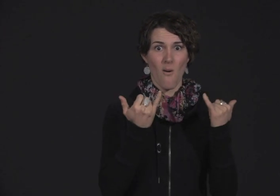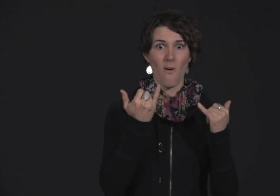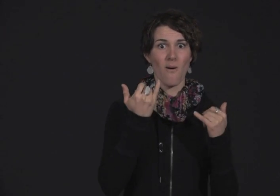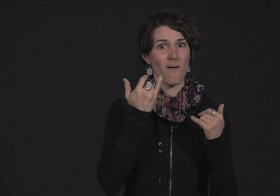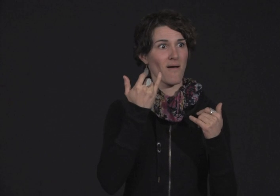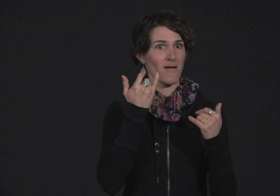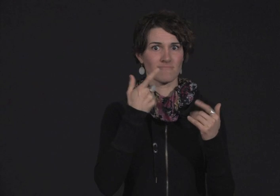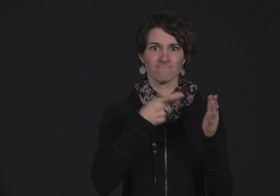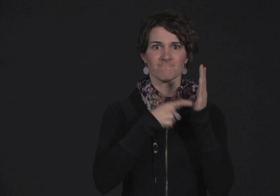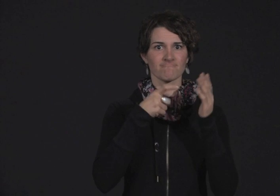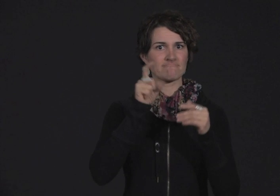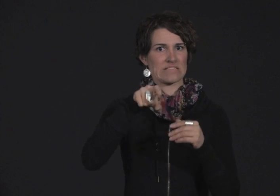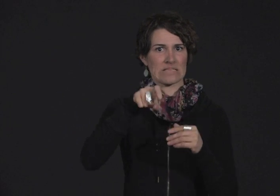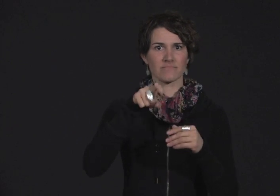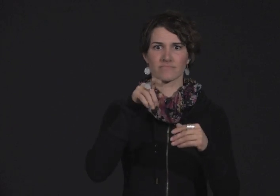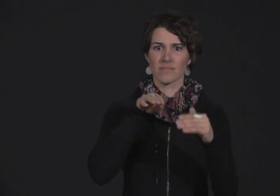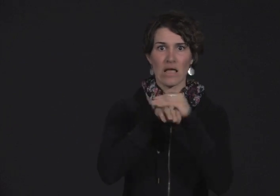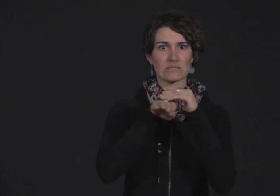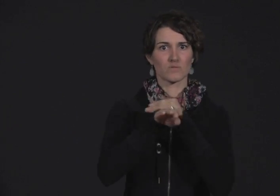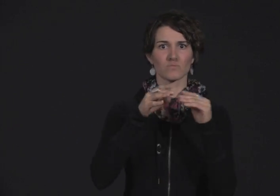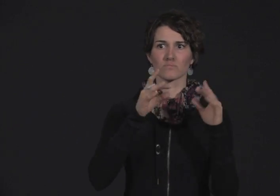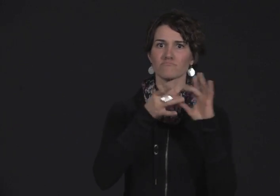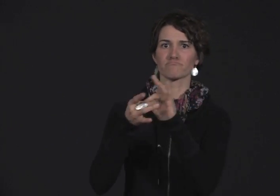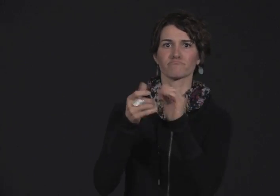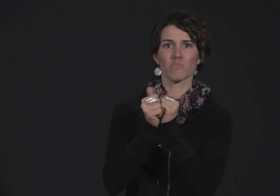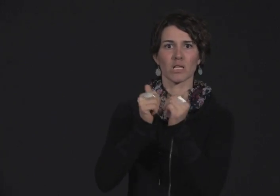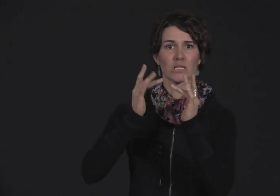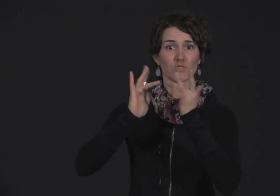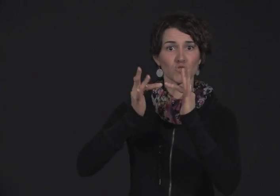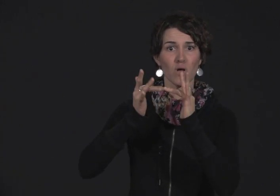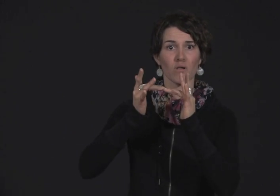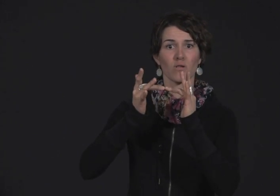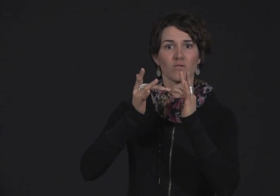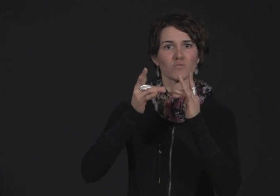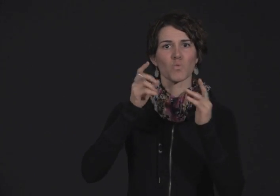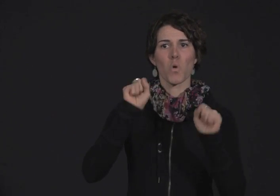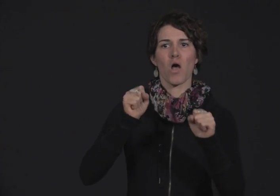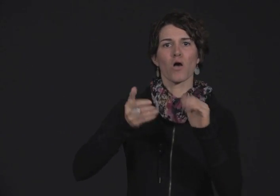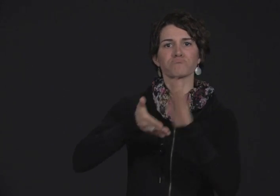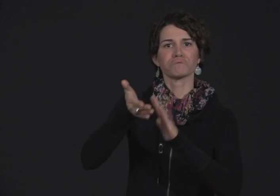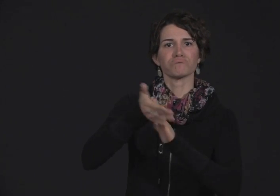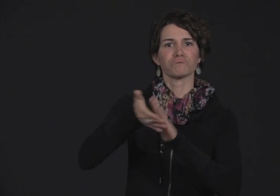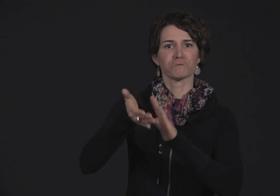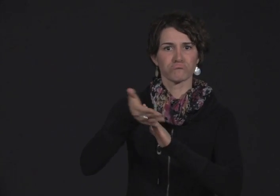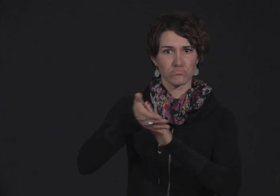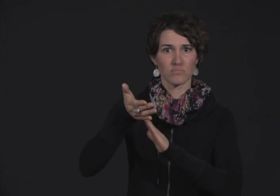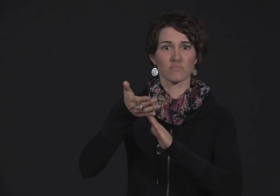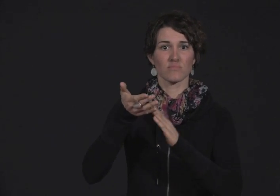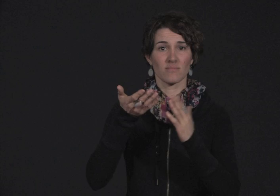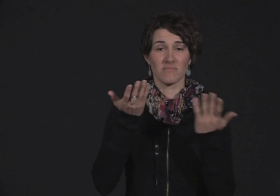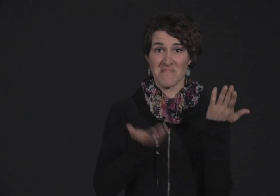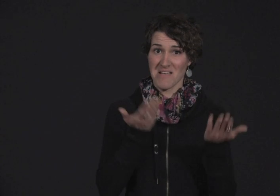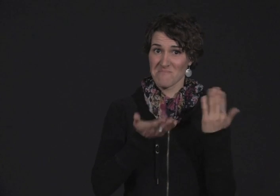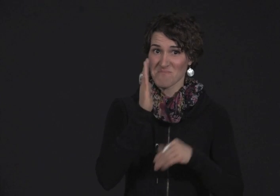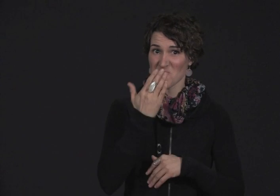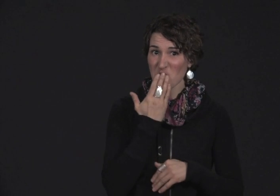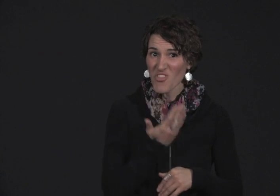Now, as with VRS coming on the scene, it's really important that we have access to VRS and the Internet.